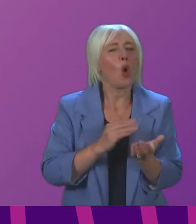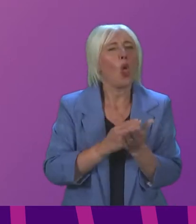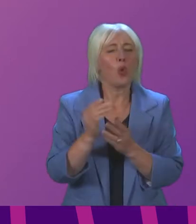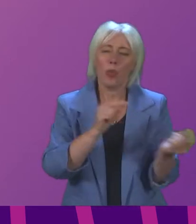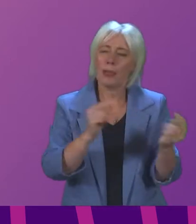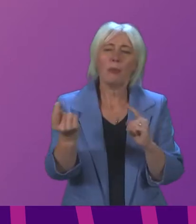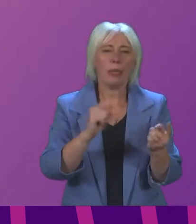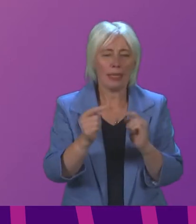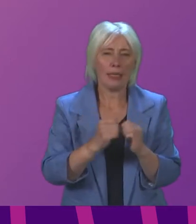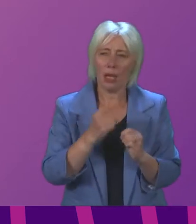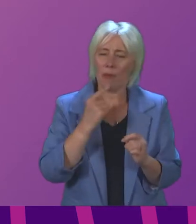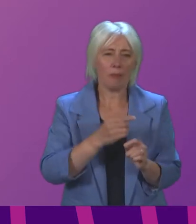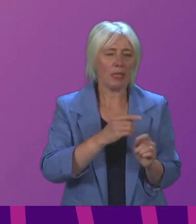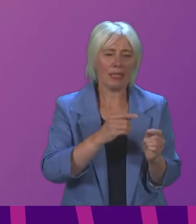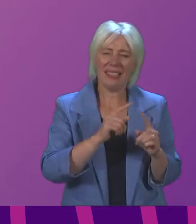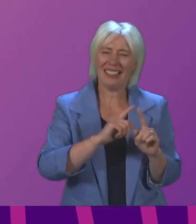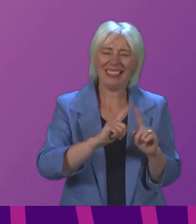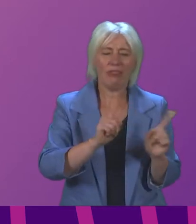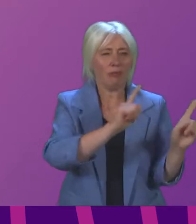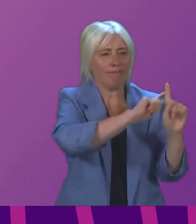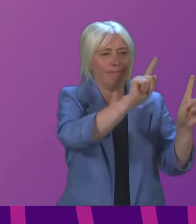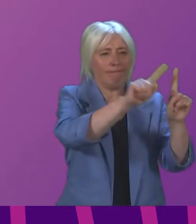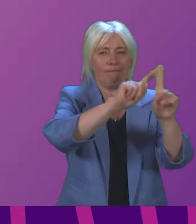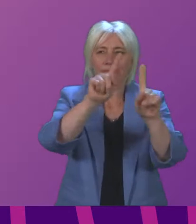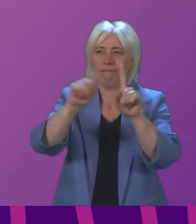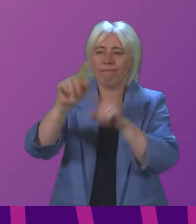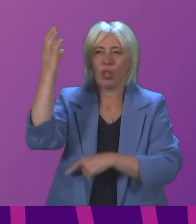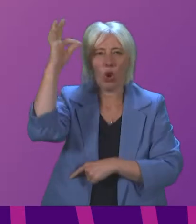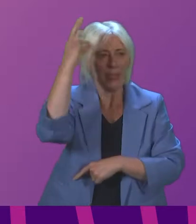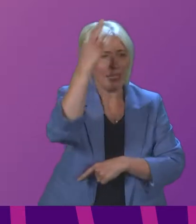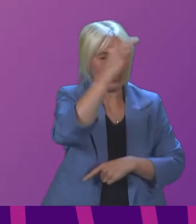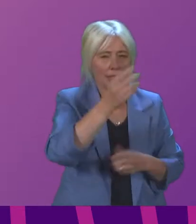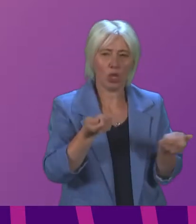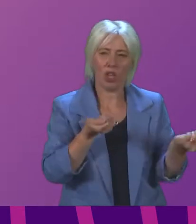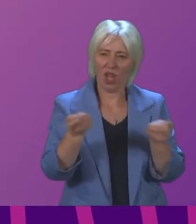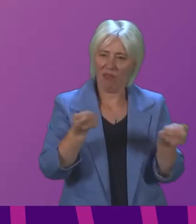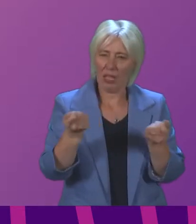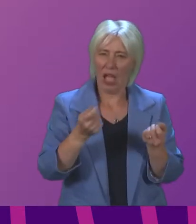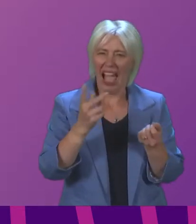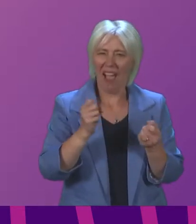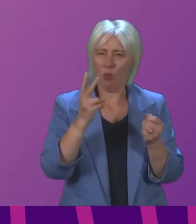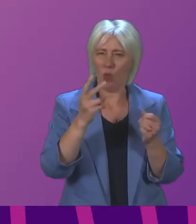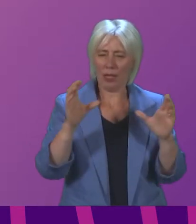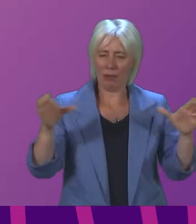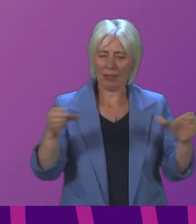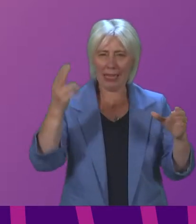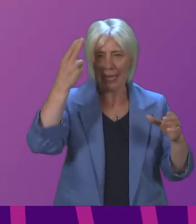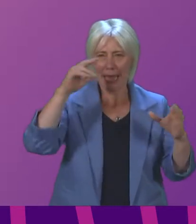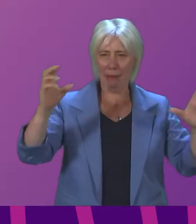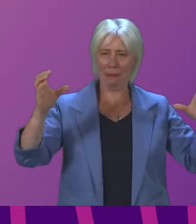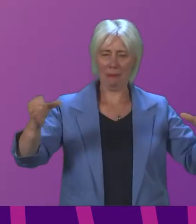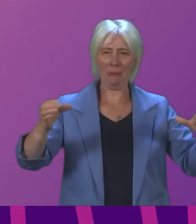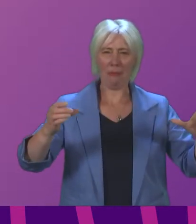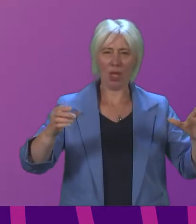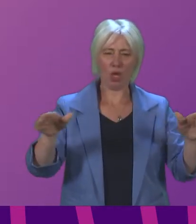heard from a succession of committee conveners I don't know what the collective term for committee conveners is Deputy Besideing Officer perhaps